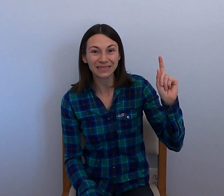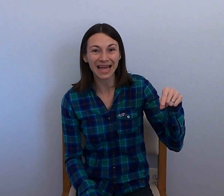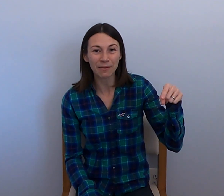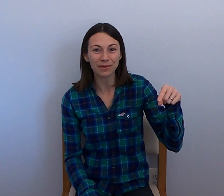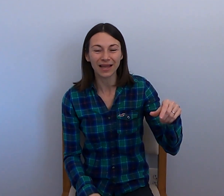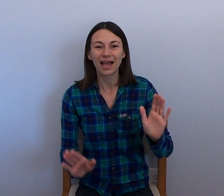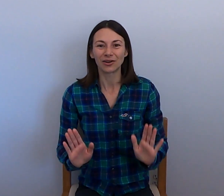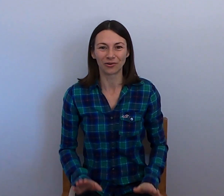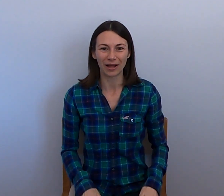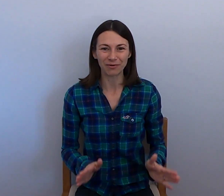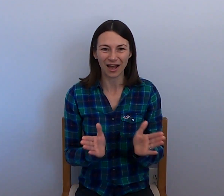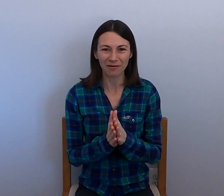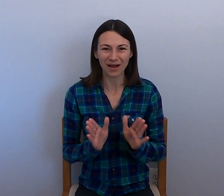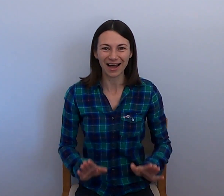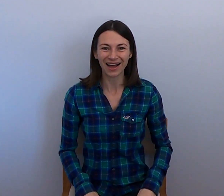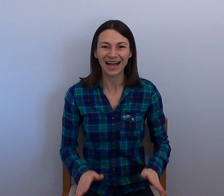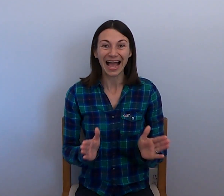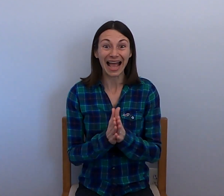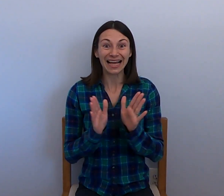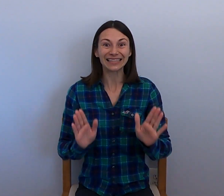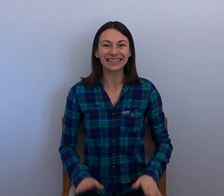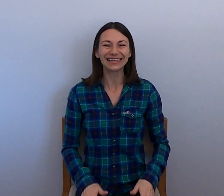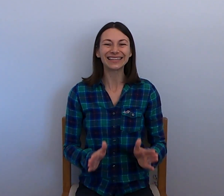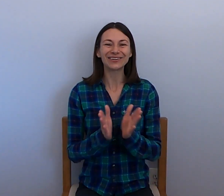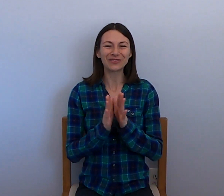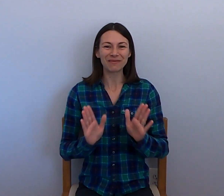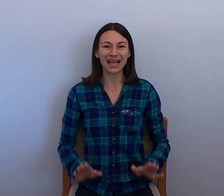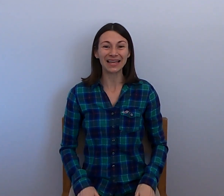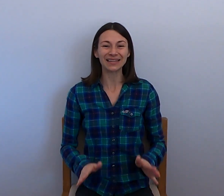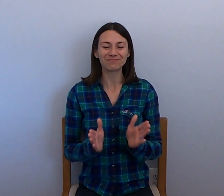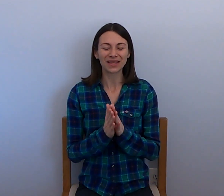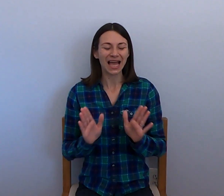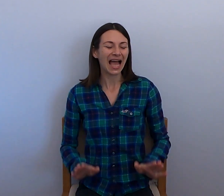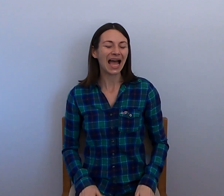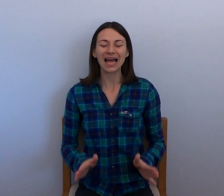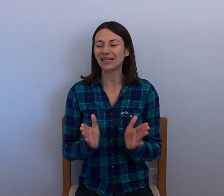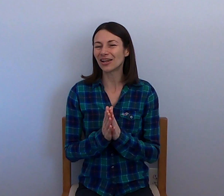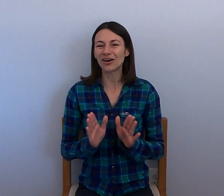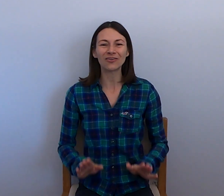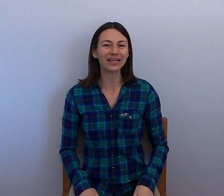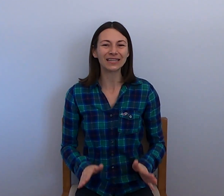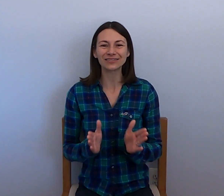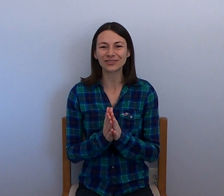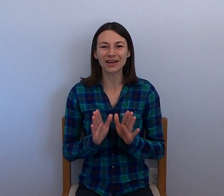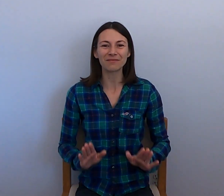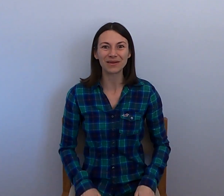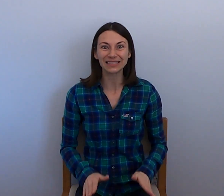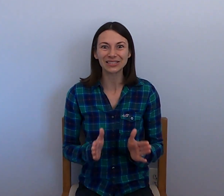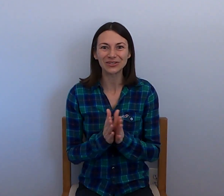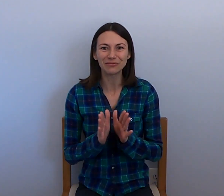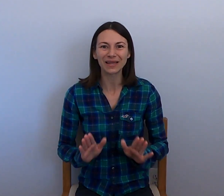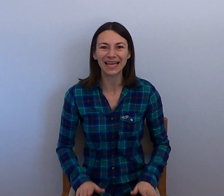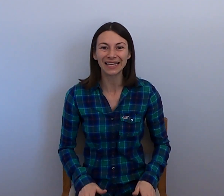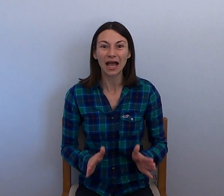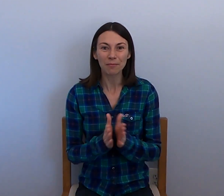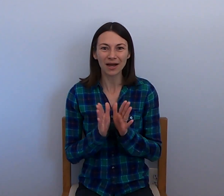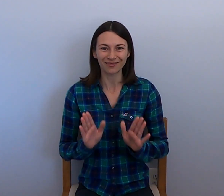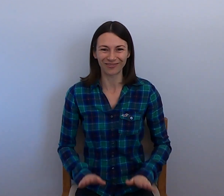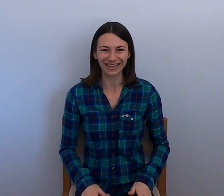tap. Grandpapa and little May had no instruments to play, but when